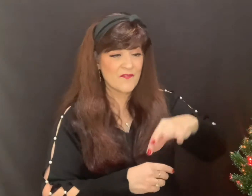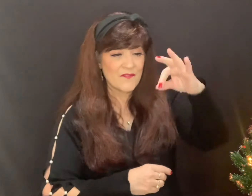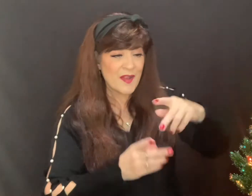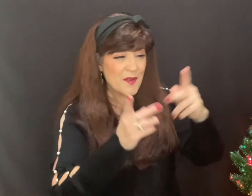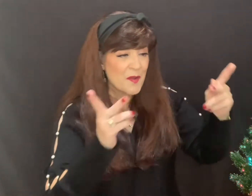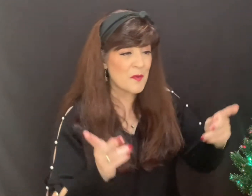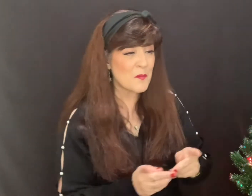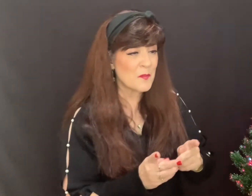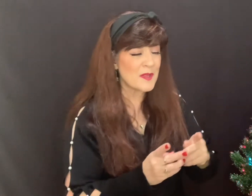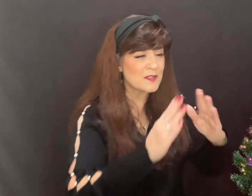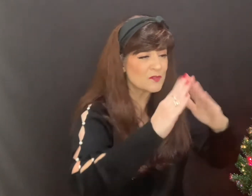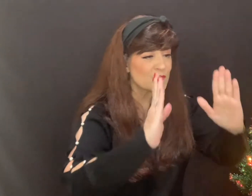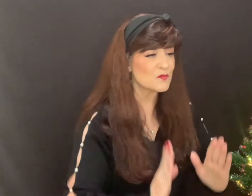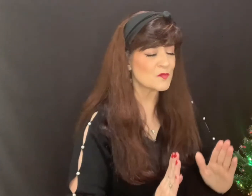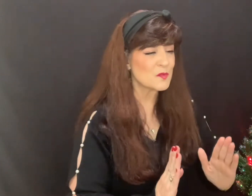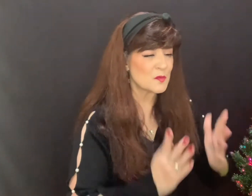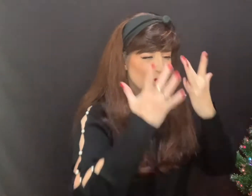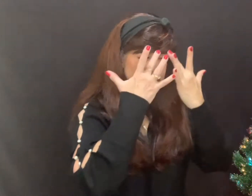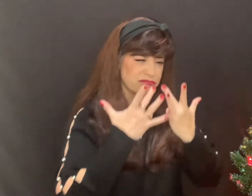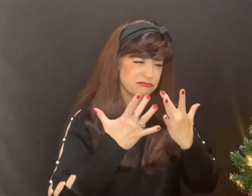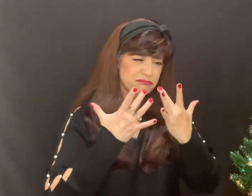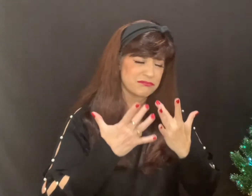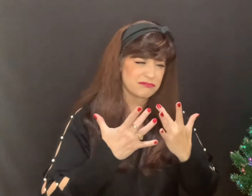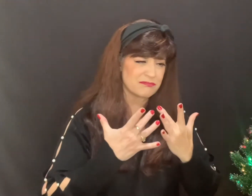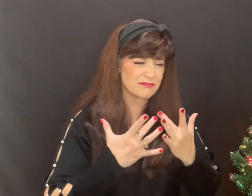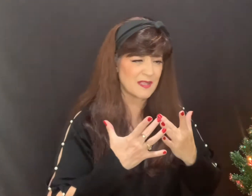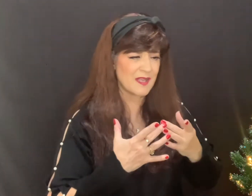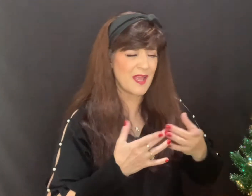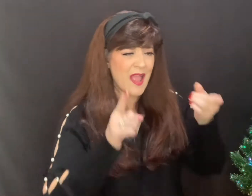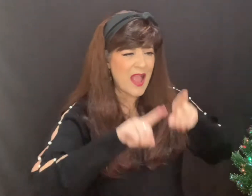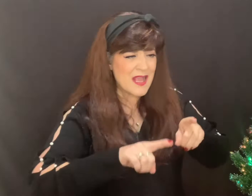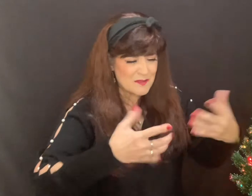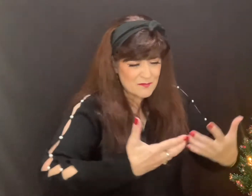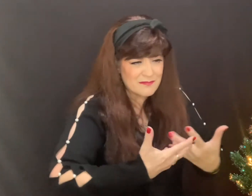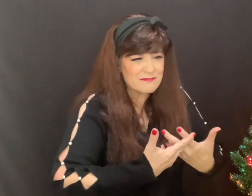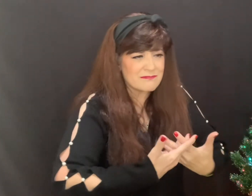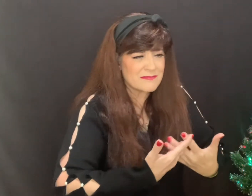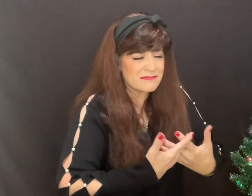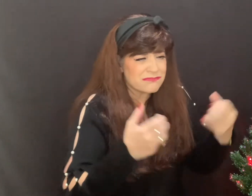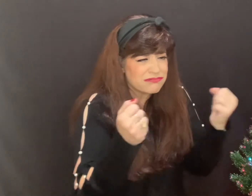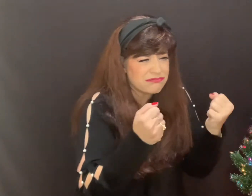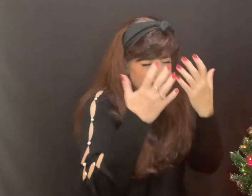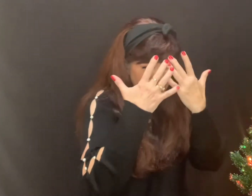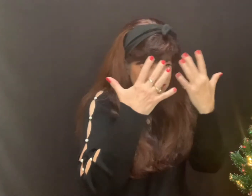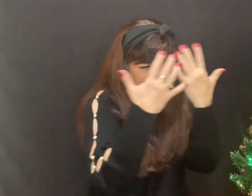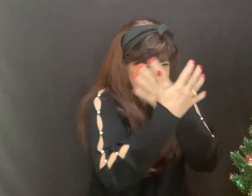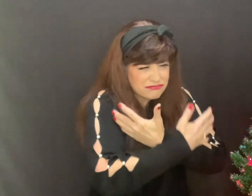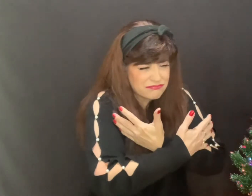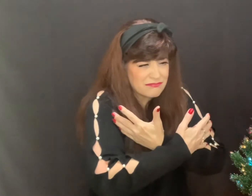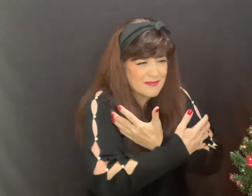And in a manger cold and dark, Mary's little boy was